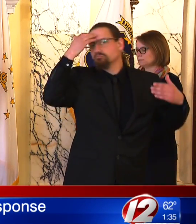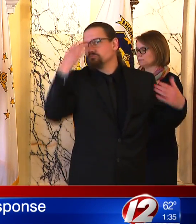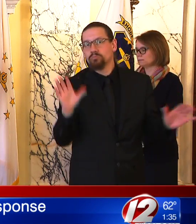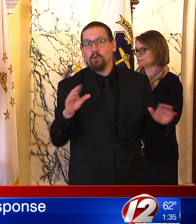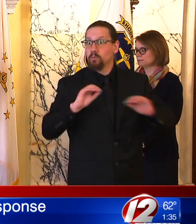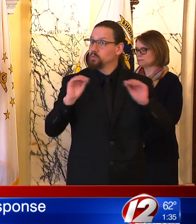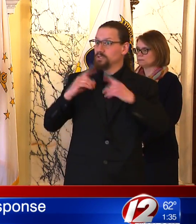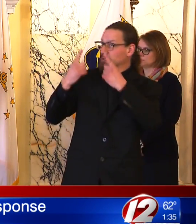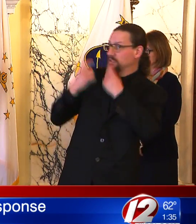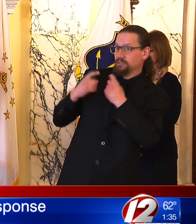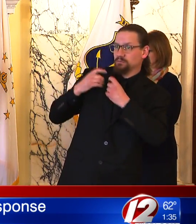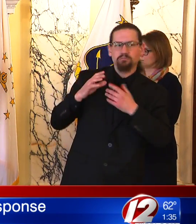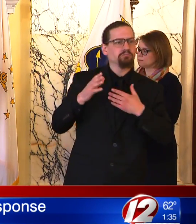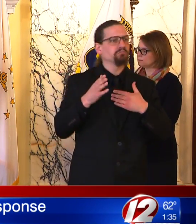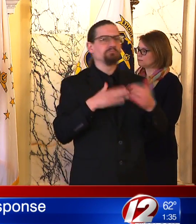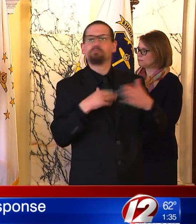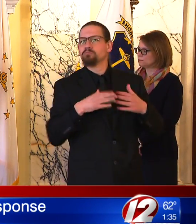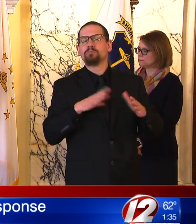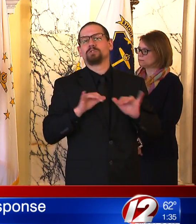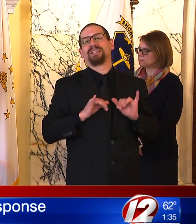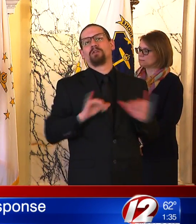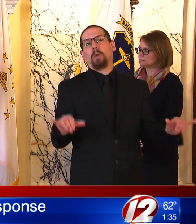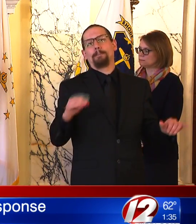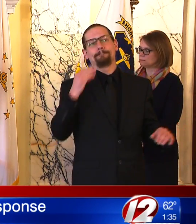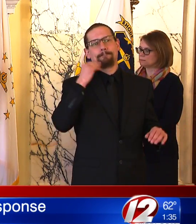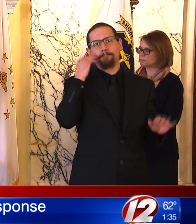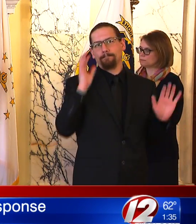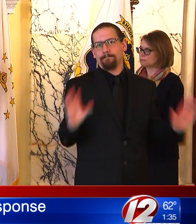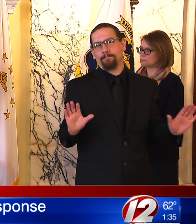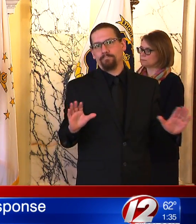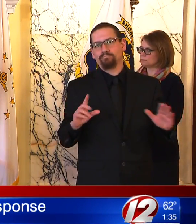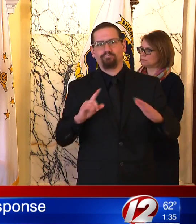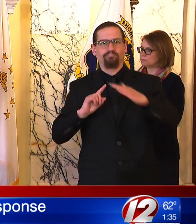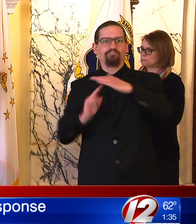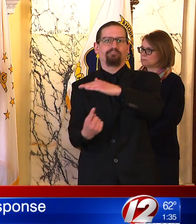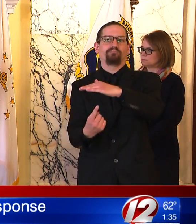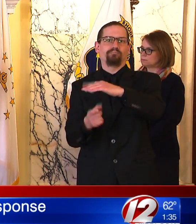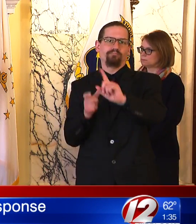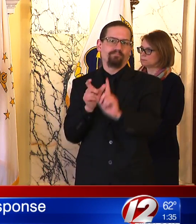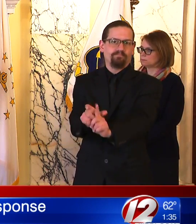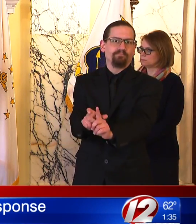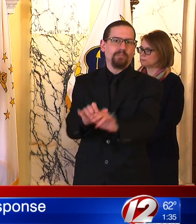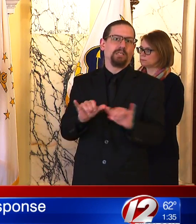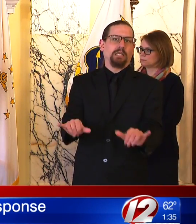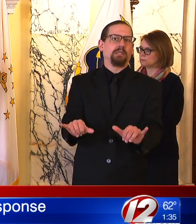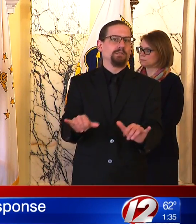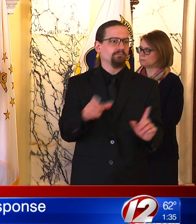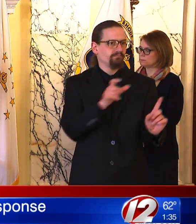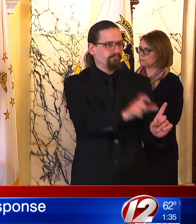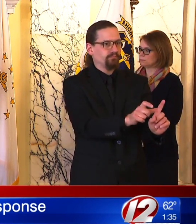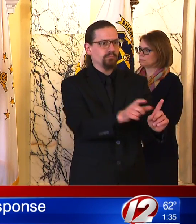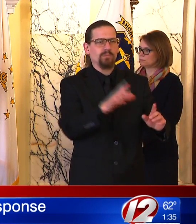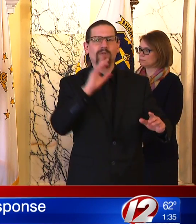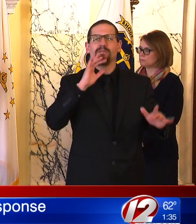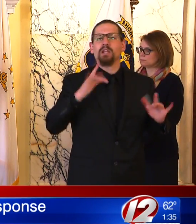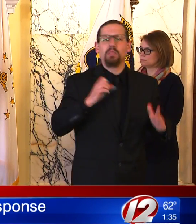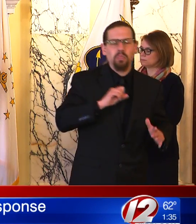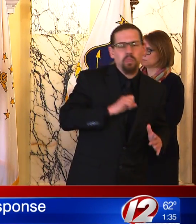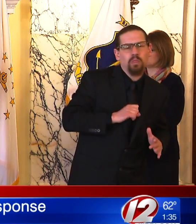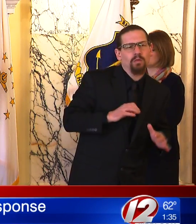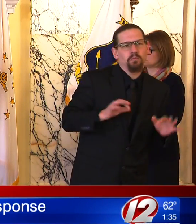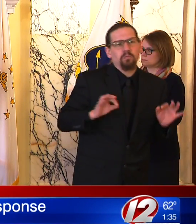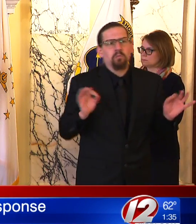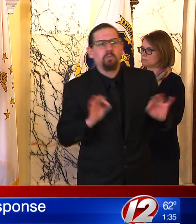you need to stay home and isolate there. Even if you have mild symptoms that seem like a cold,